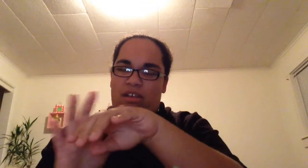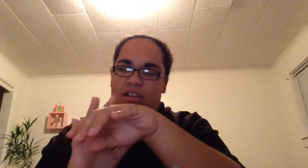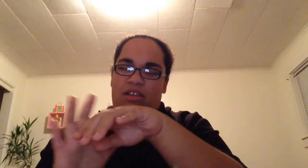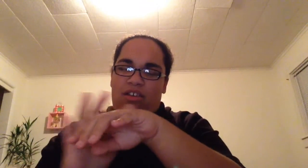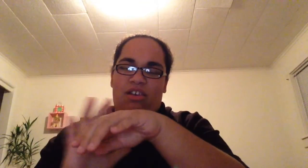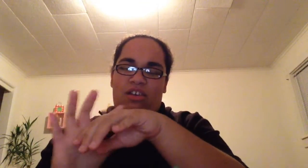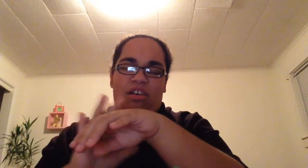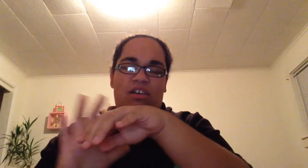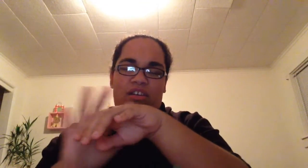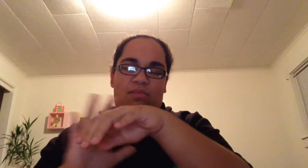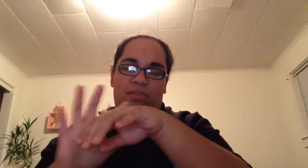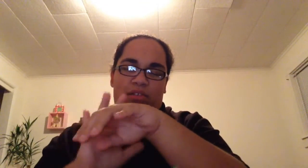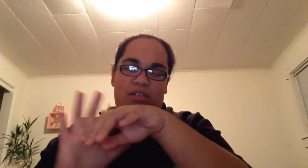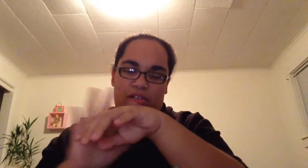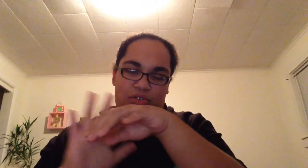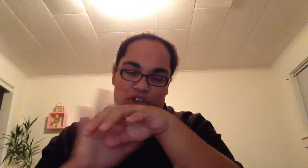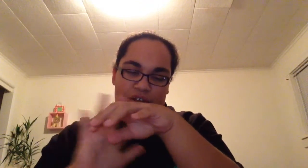uh smells like lotion